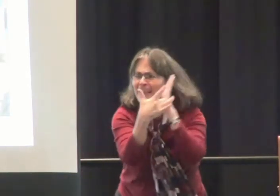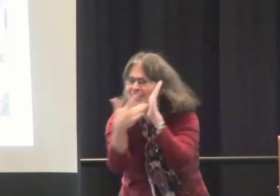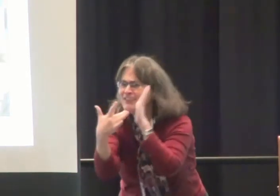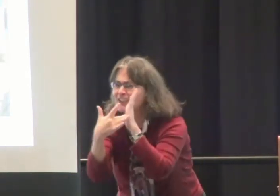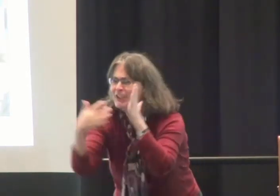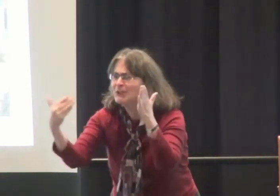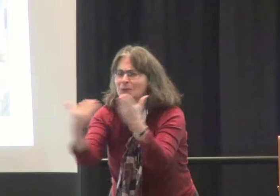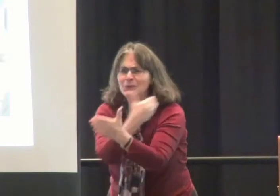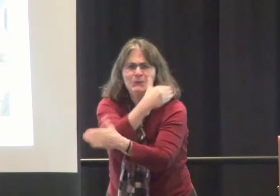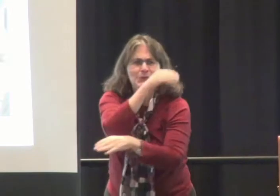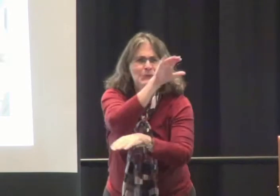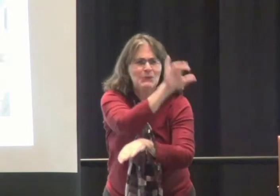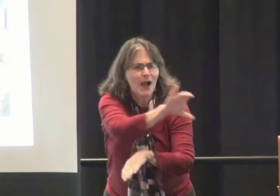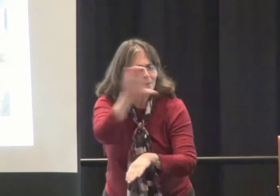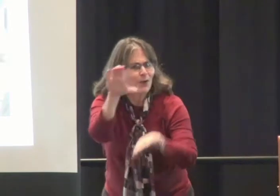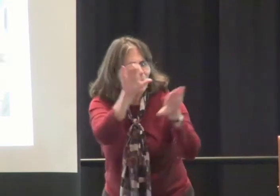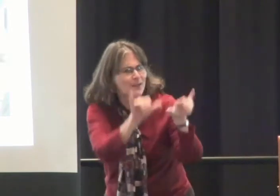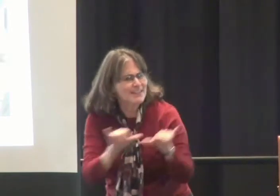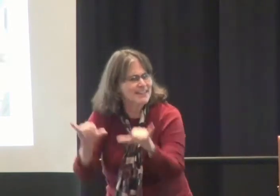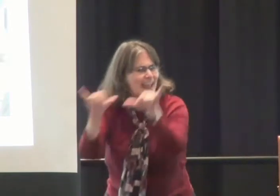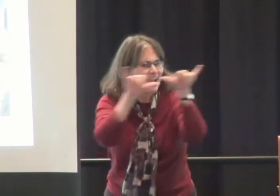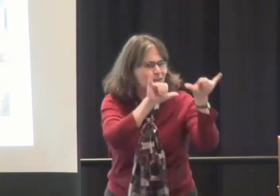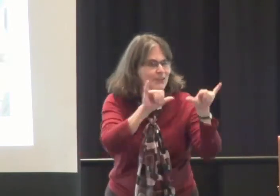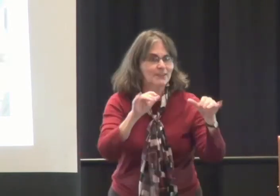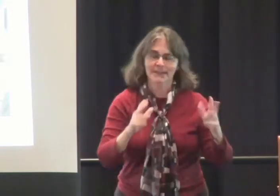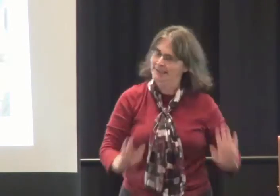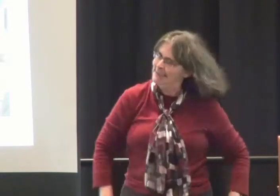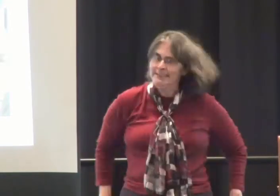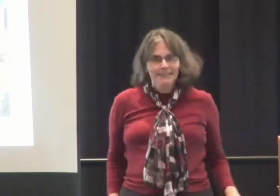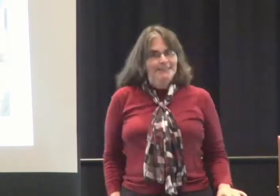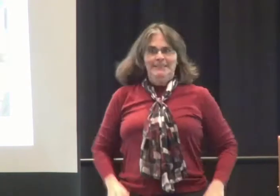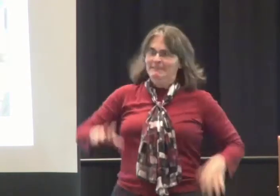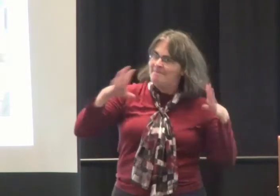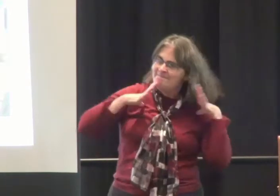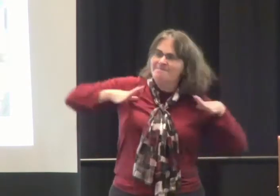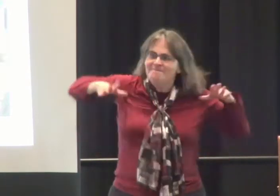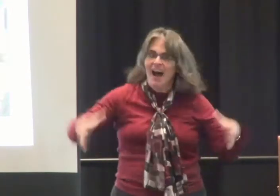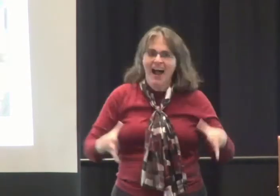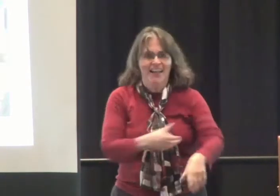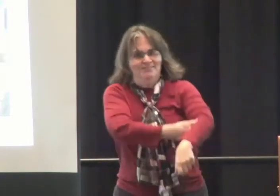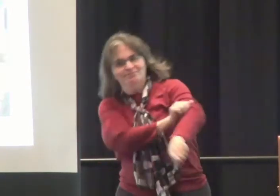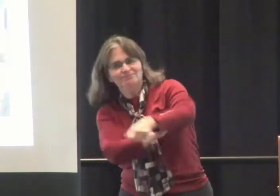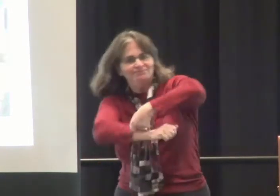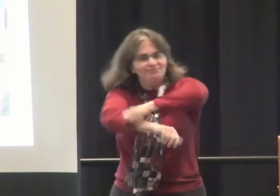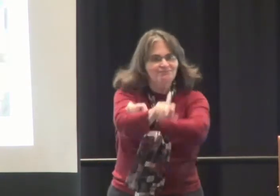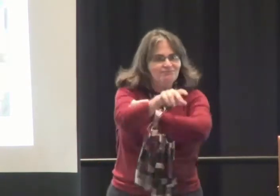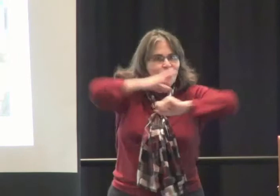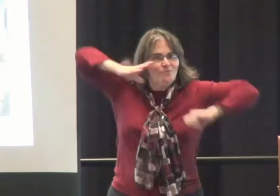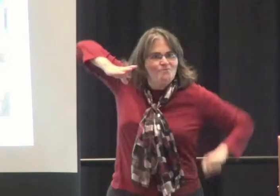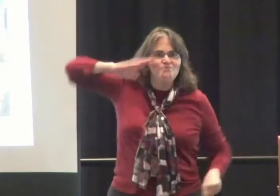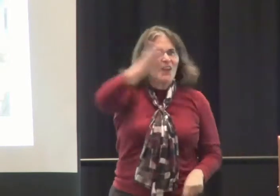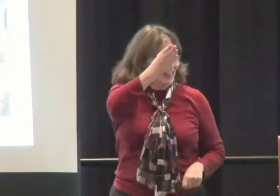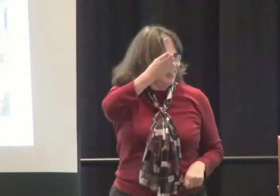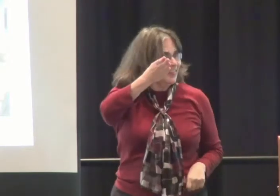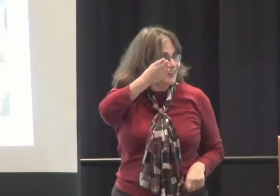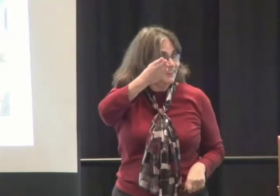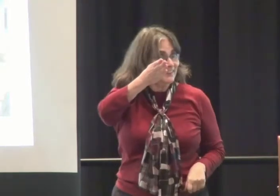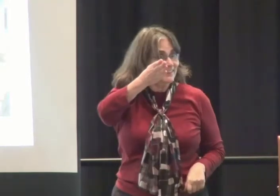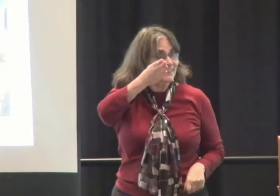This training involved new technology and its application to the Common Core, but Roxanne was there, eager as always, moving